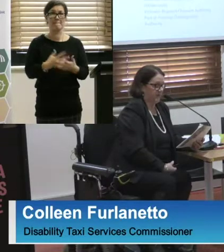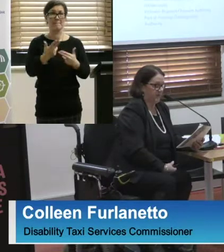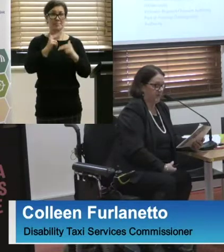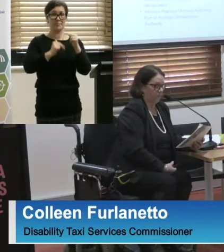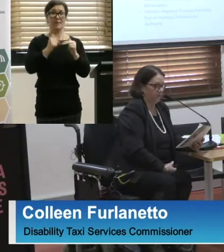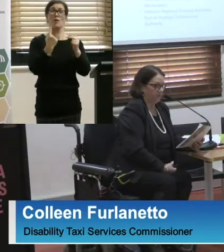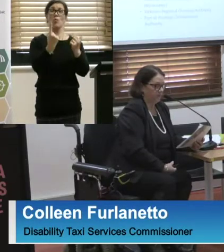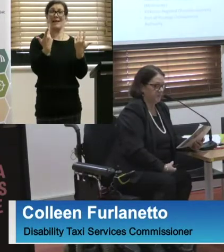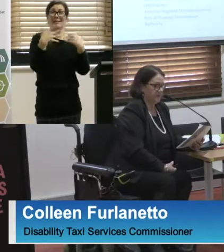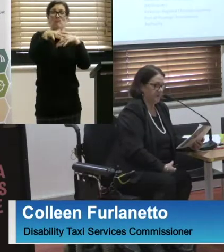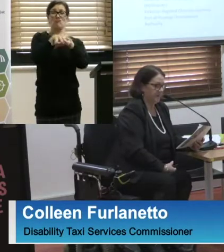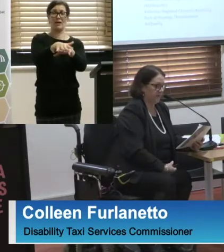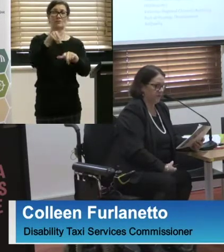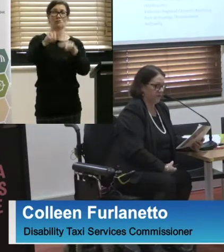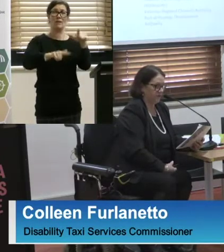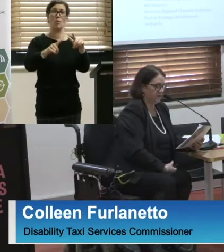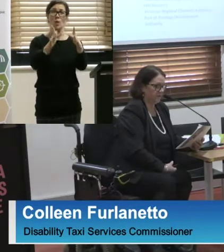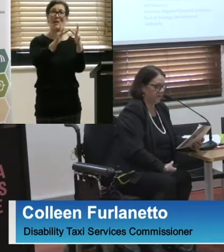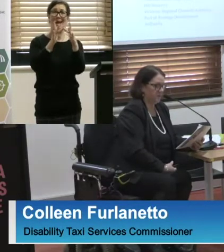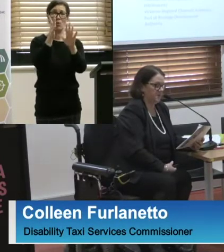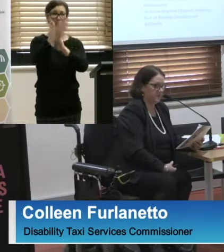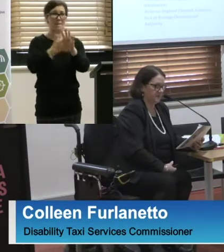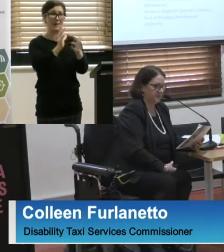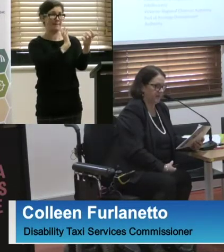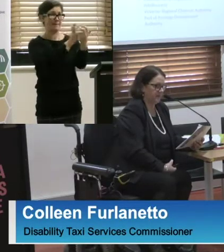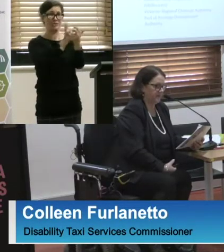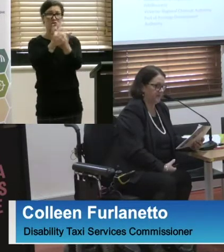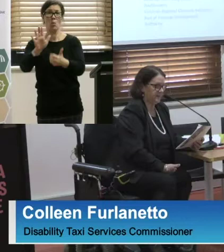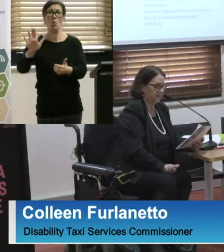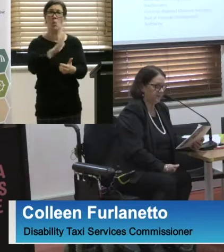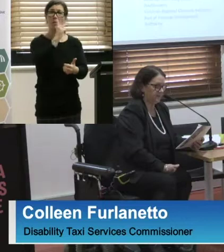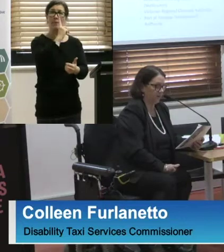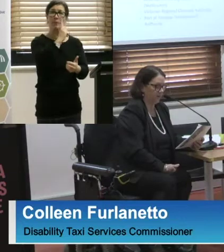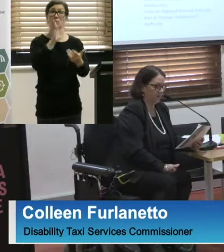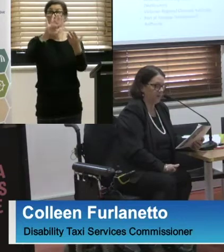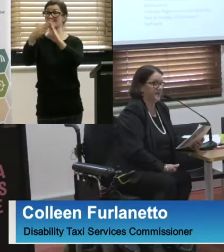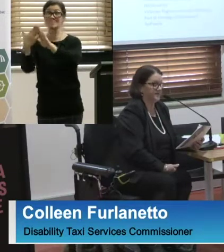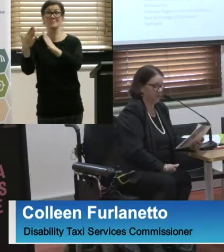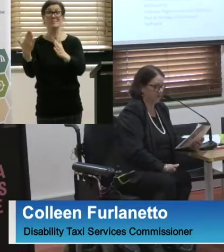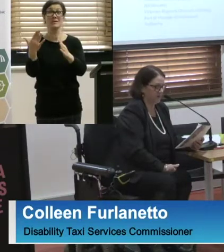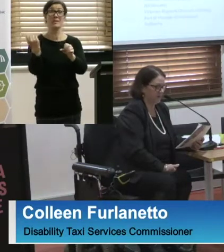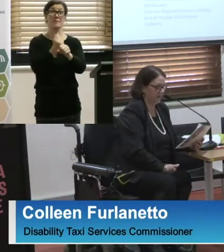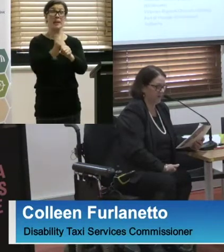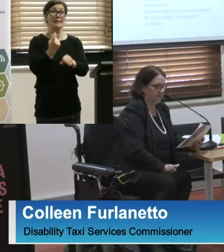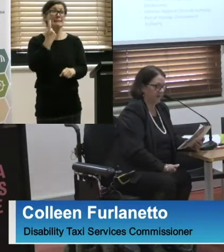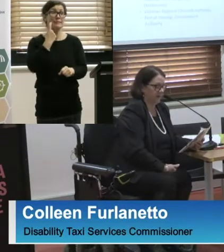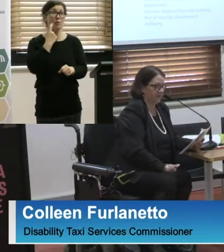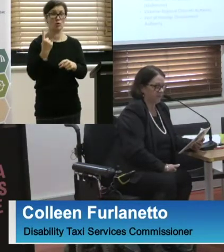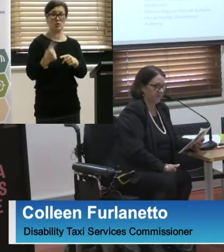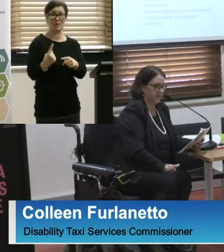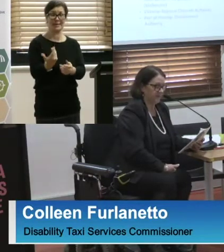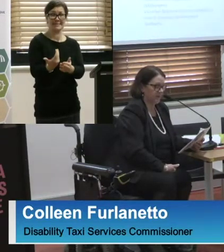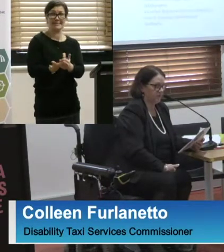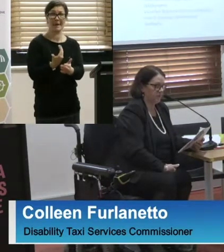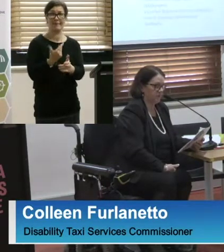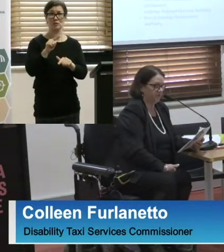transport network to meet the needs of users and communities, enabling simpler, quicker and safer journeys that connect